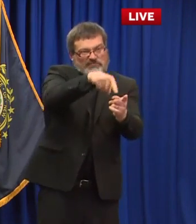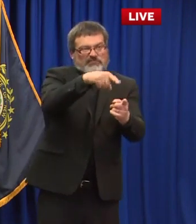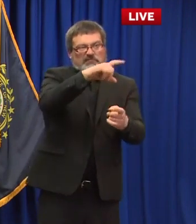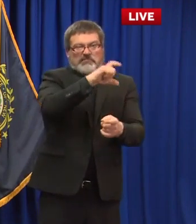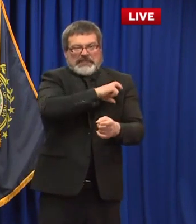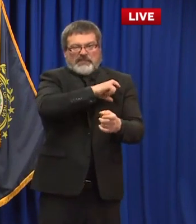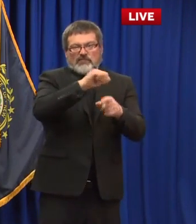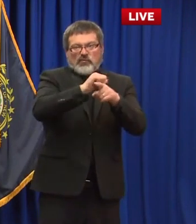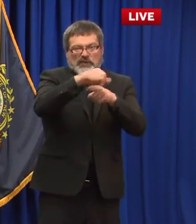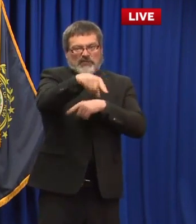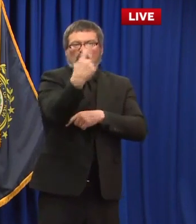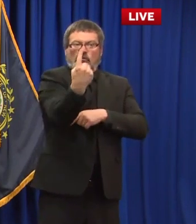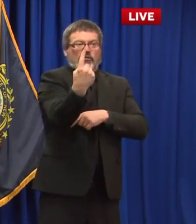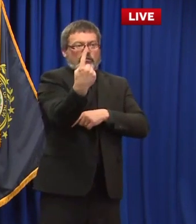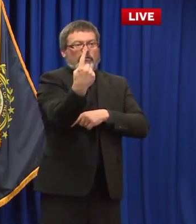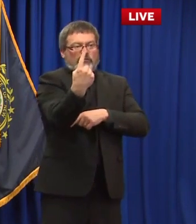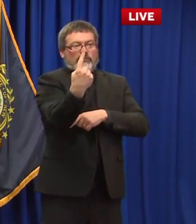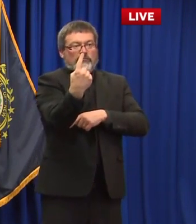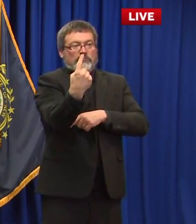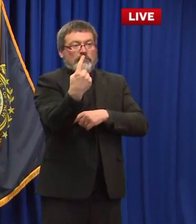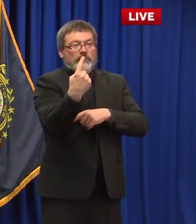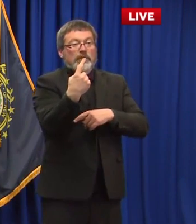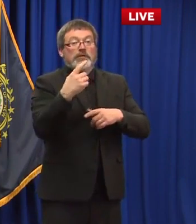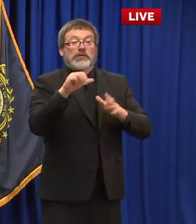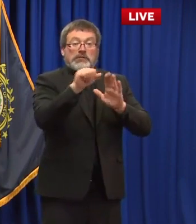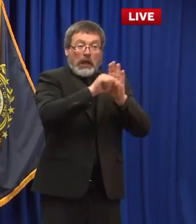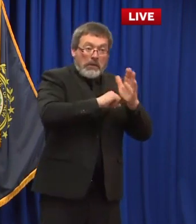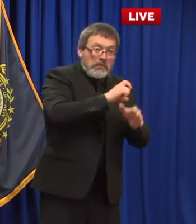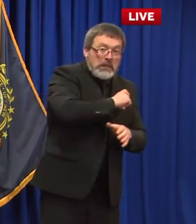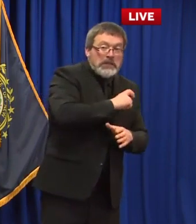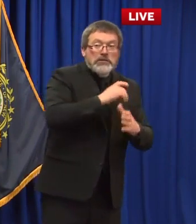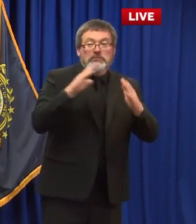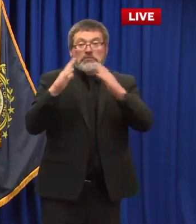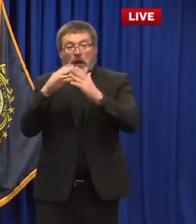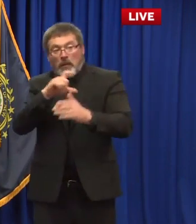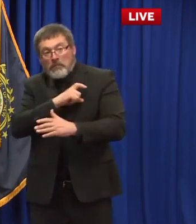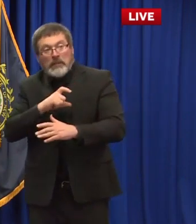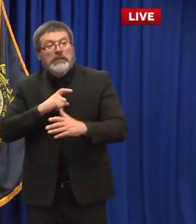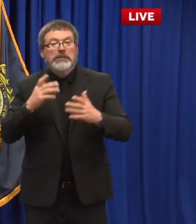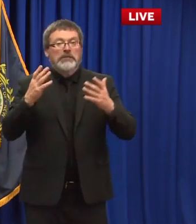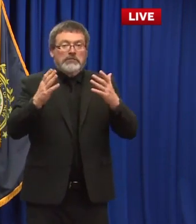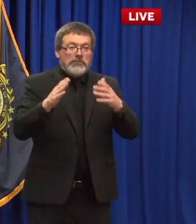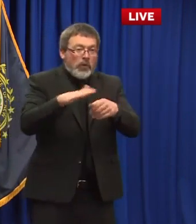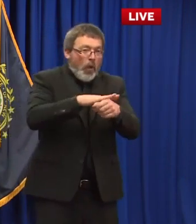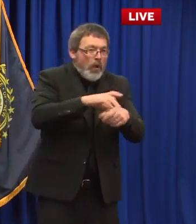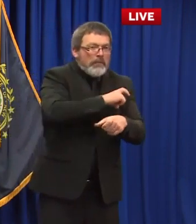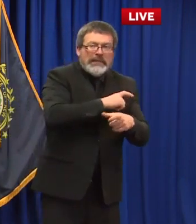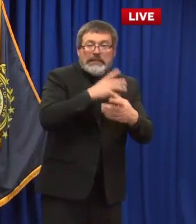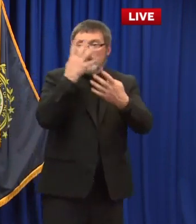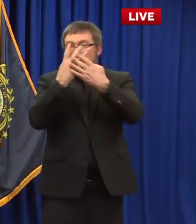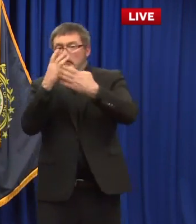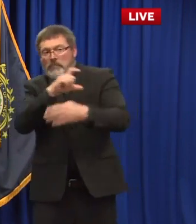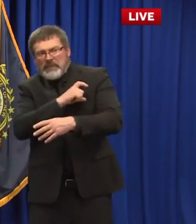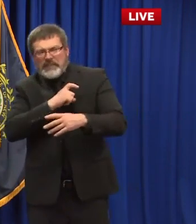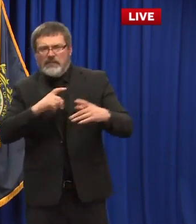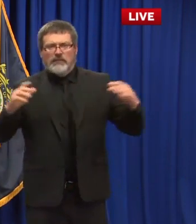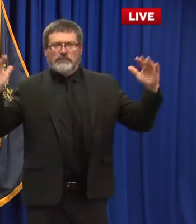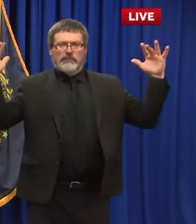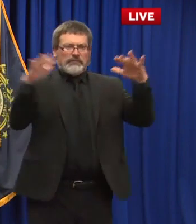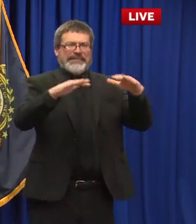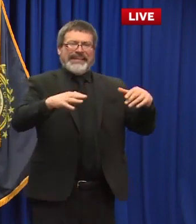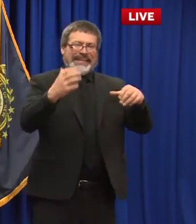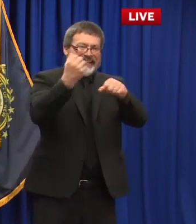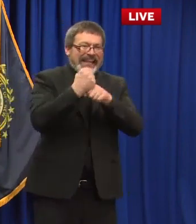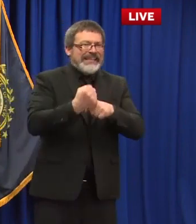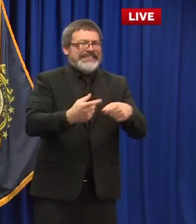there's continuity between state police local police corrections officers whatever it might be and that's a huge uh asset to us because you can create a really make sure you're